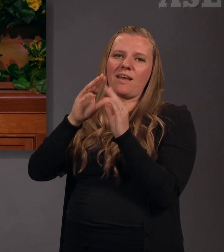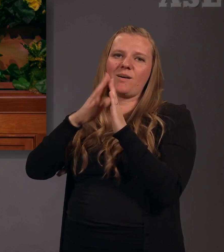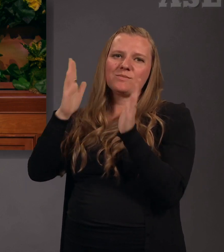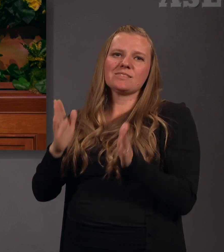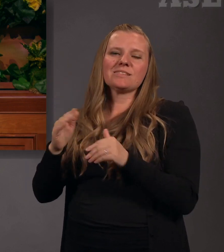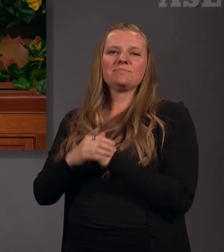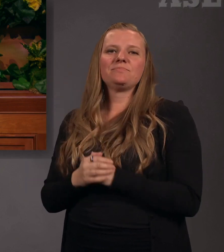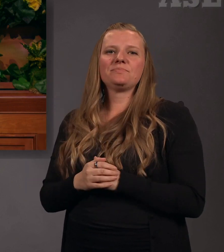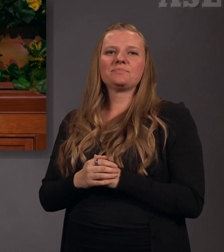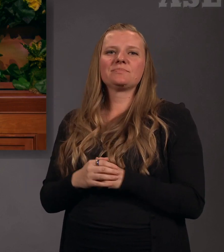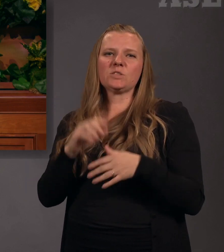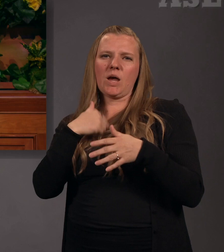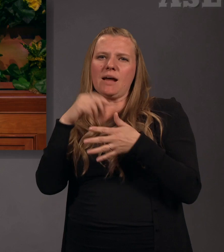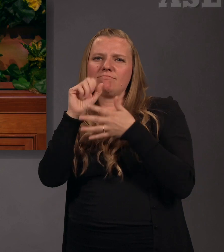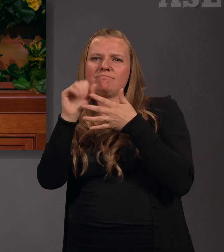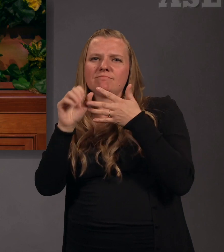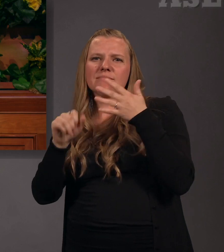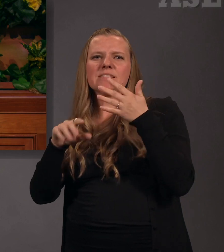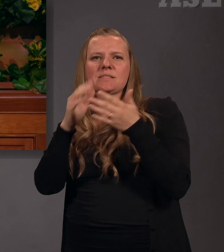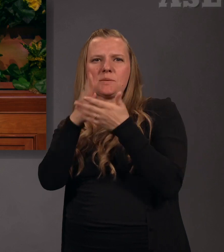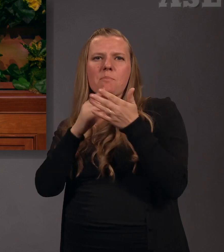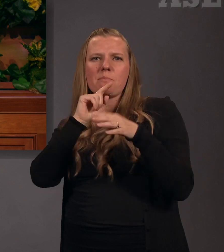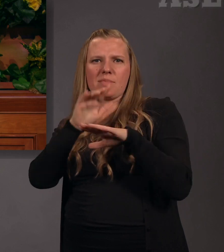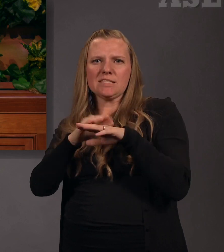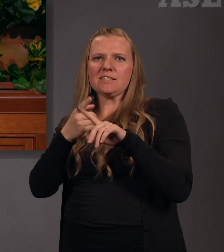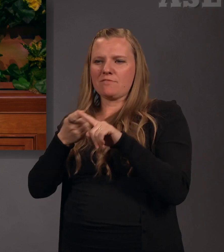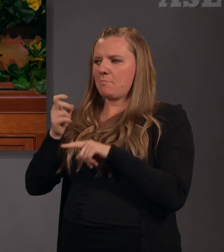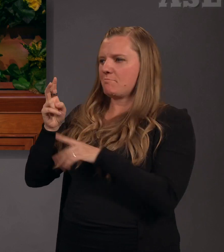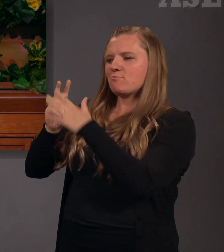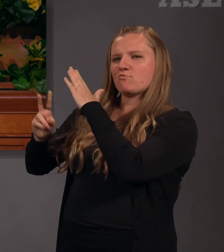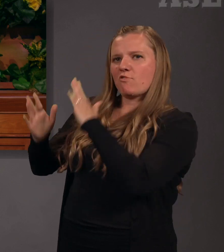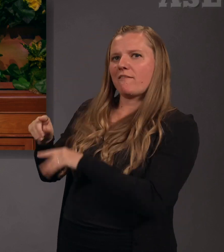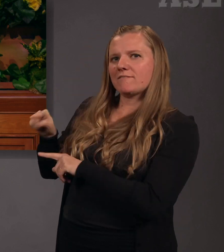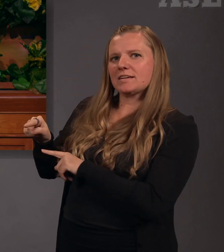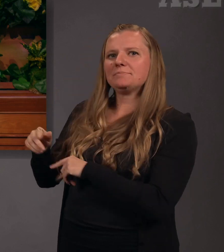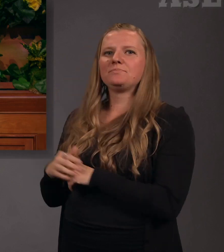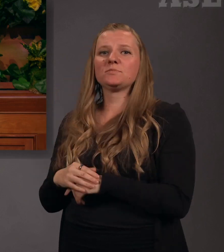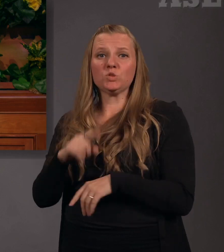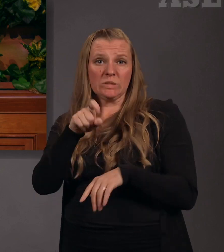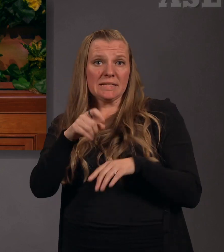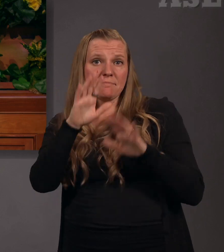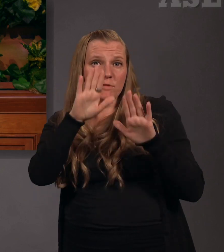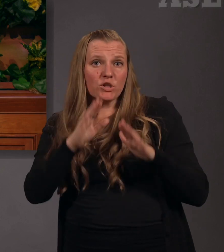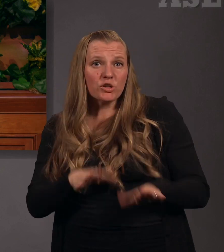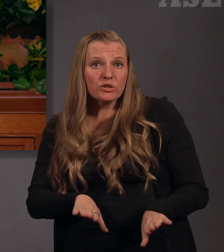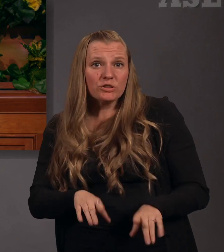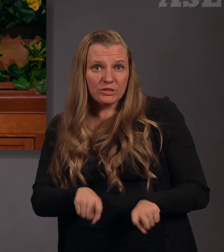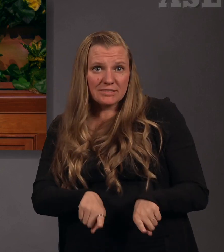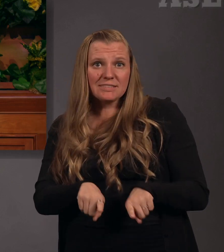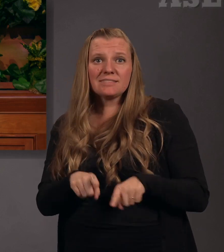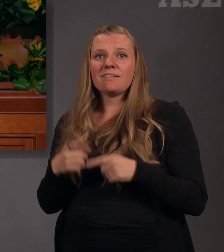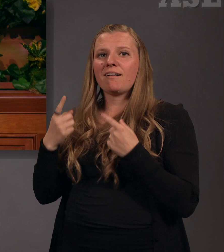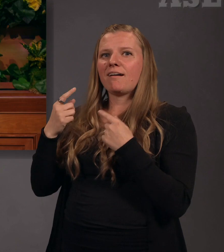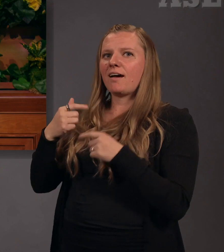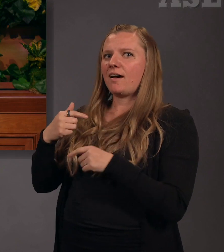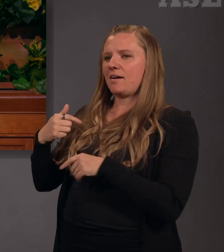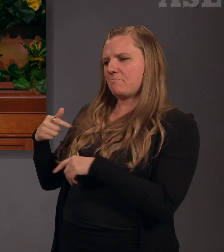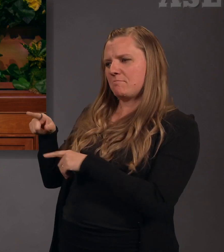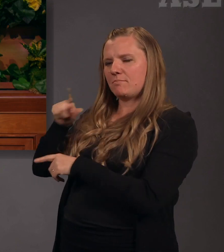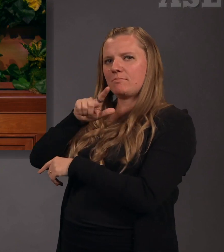us through His prophet. Do you need miracles? Our prophet has said, I promise you that the Lord will bring